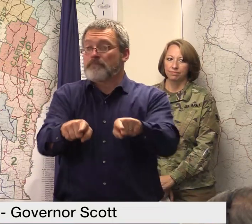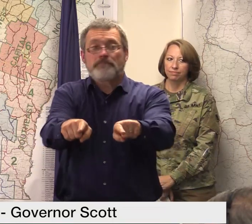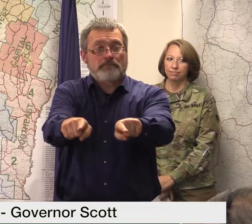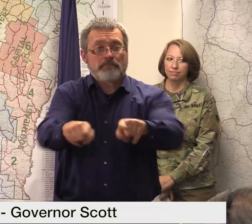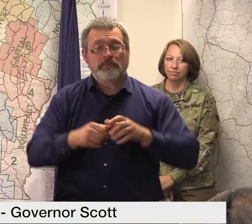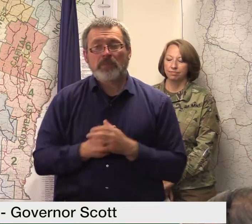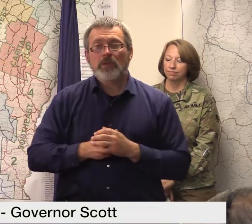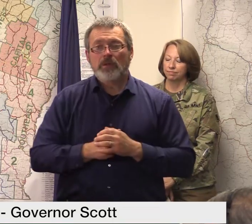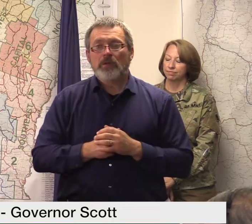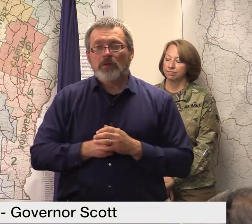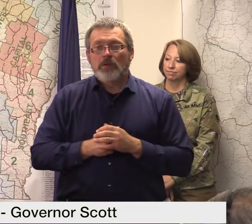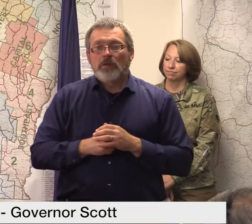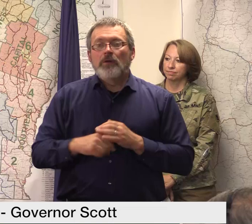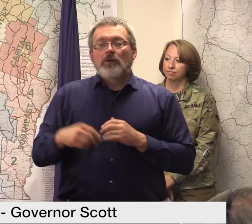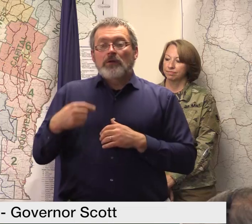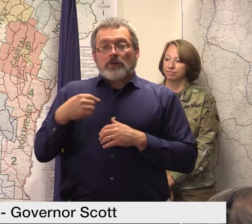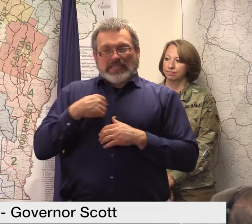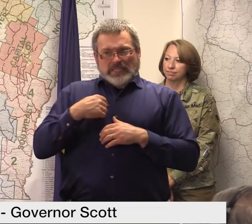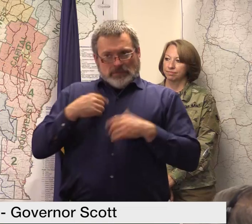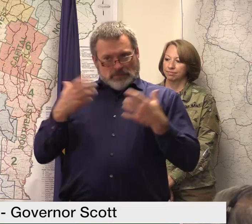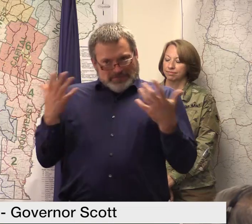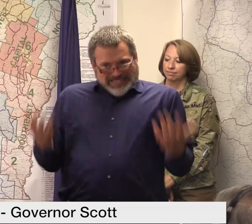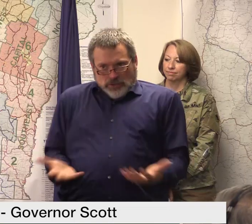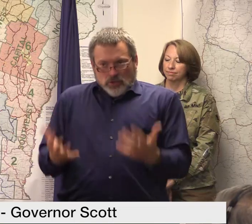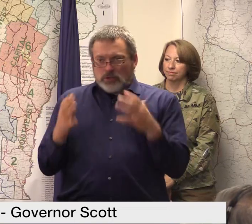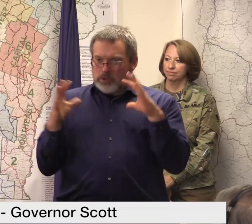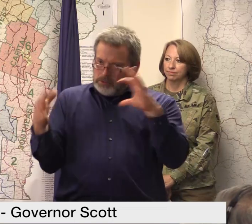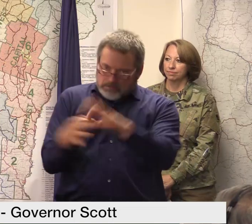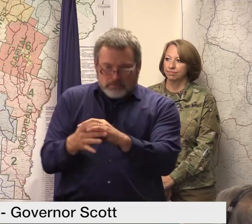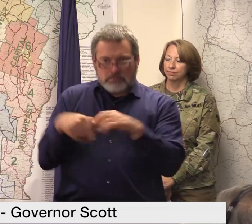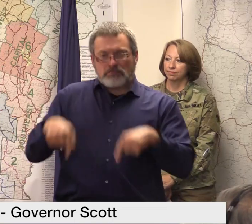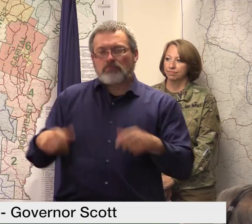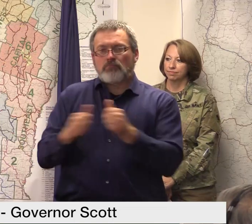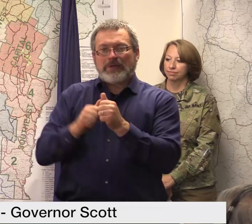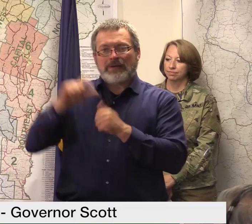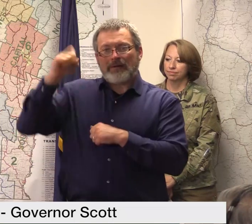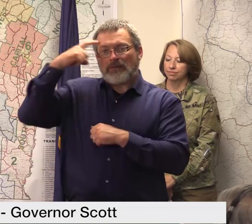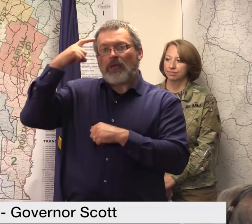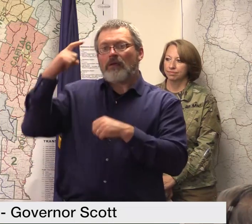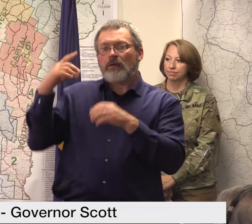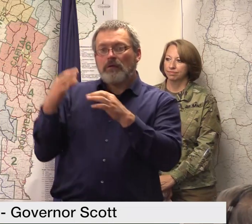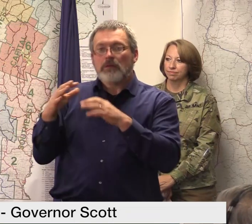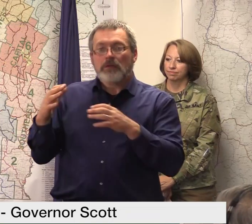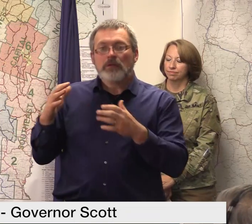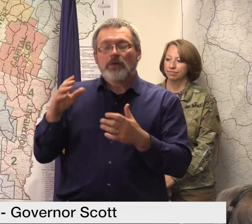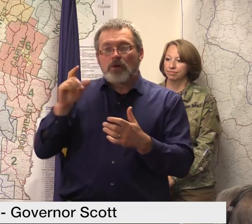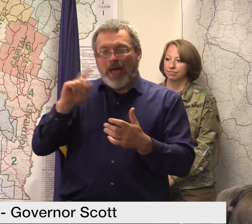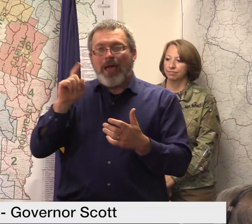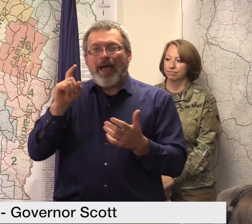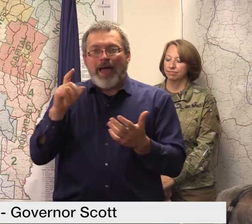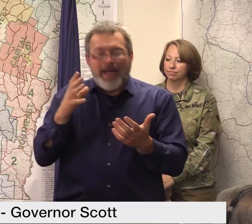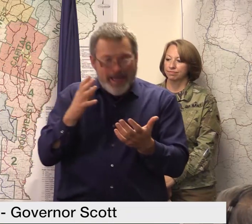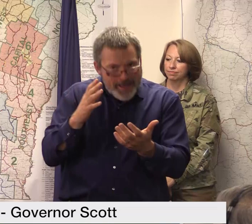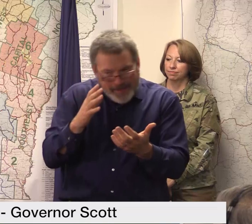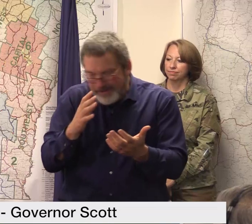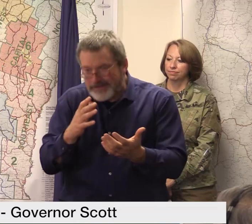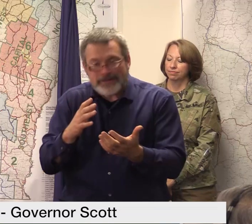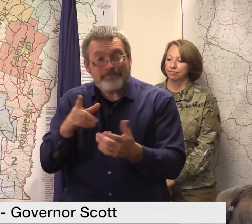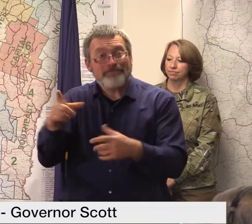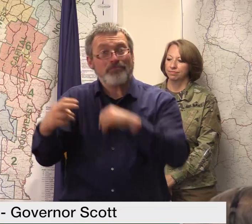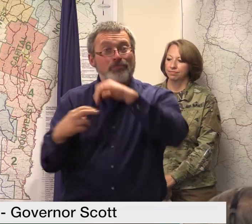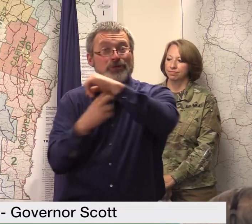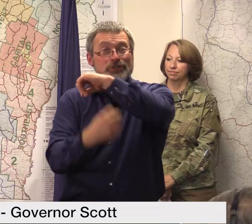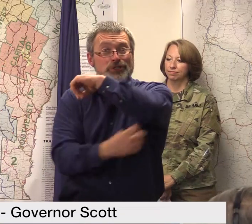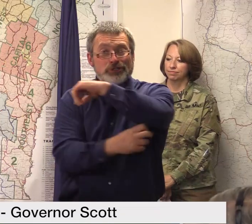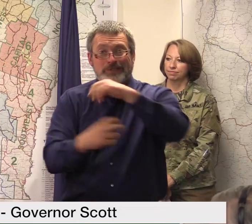apply for and assist with reimbursement for damages roads bridges culverts and